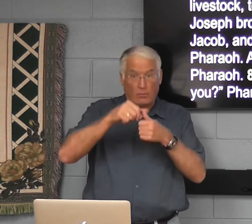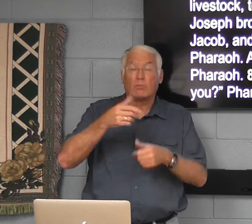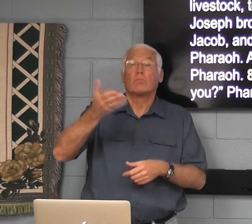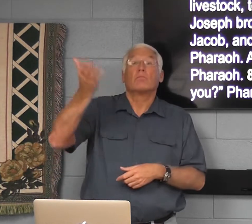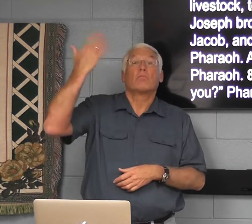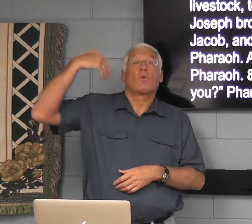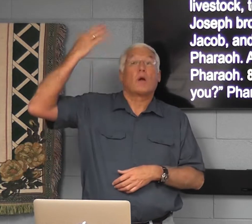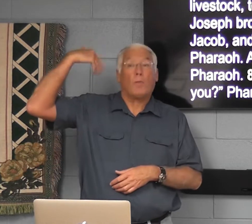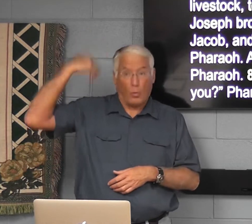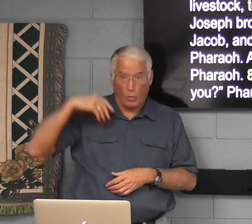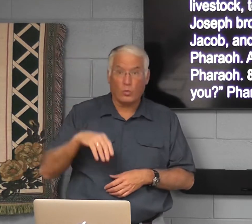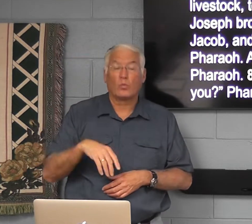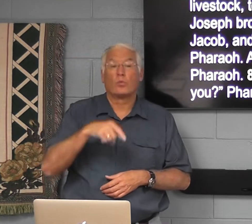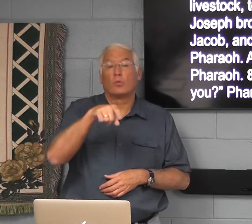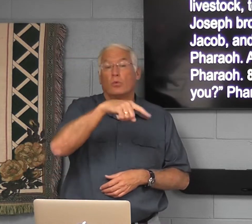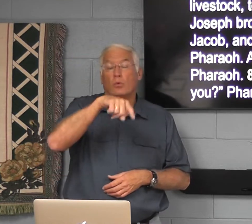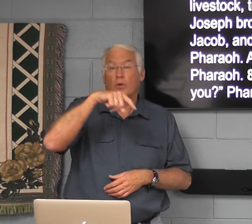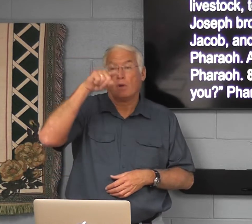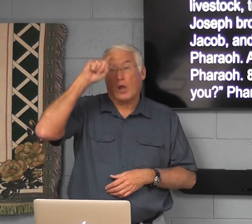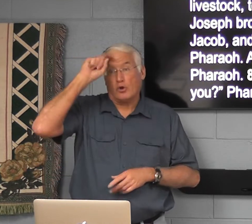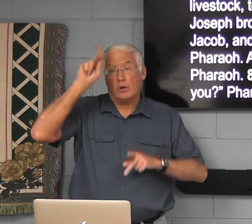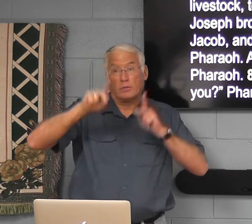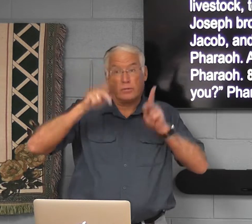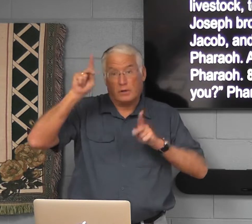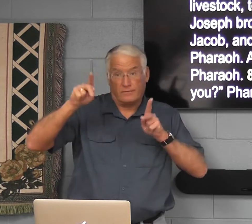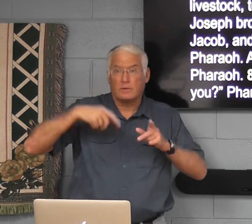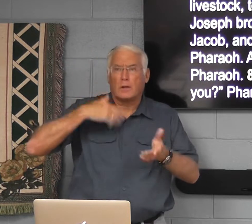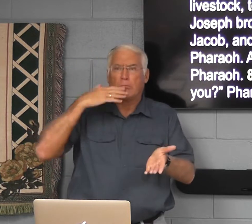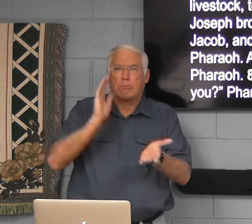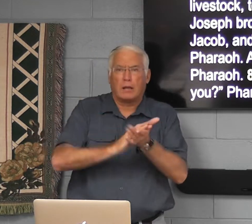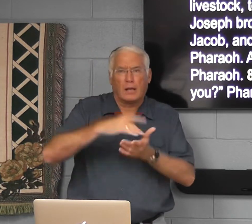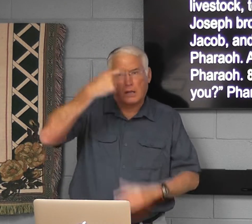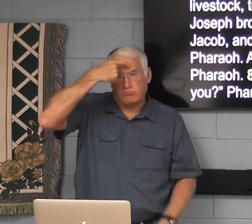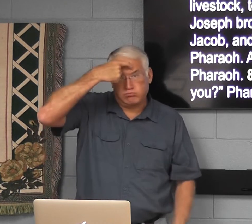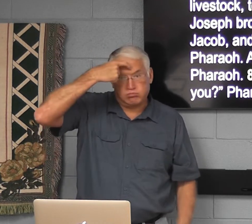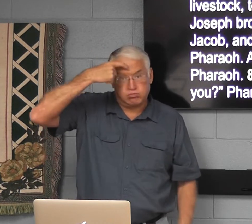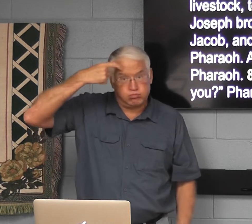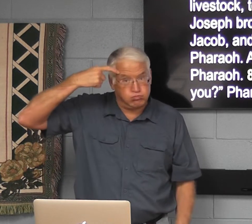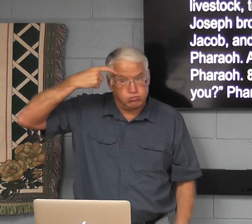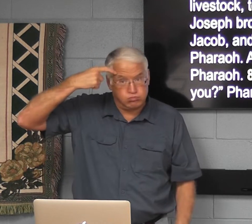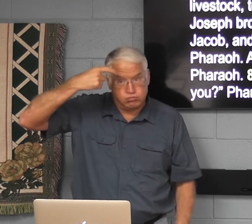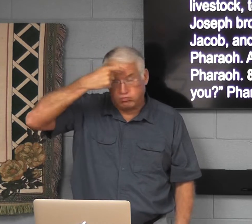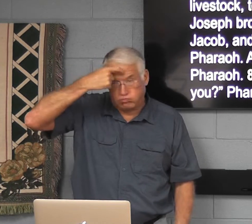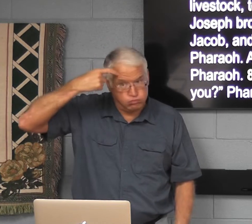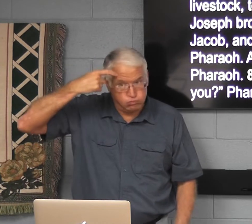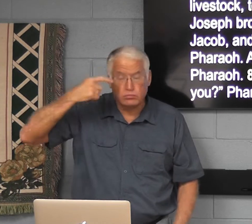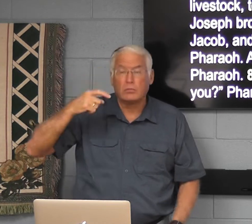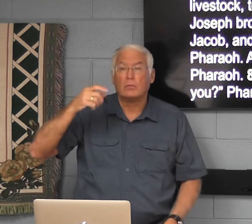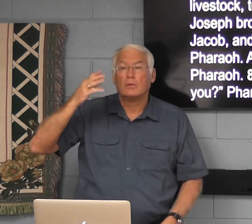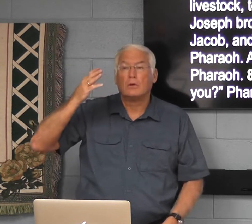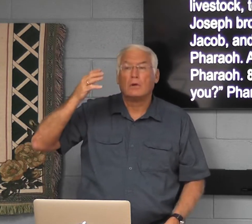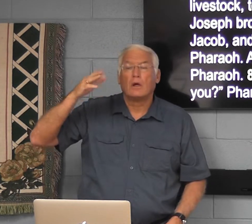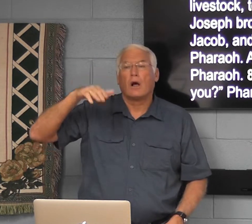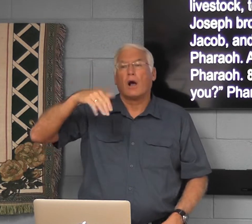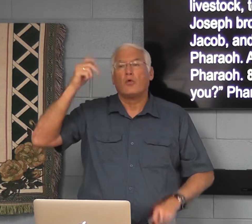class. Well, we remember before, the Egyptian people had a bad tragedy.